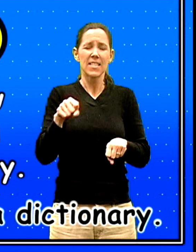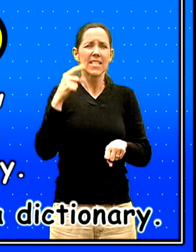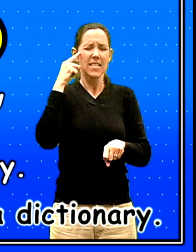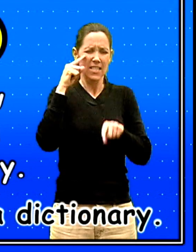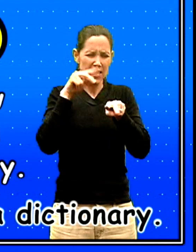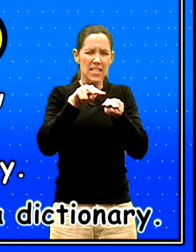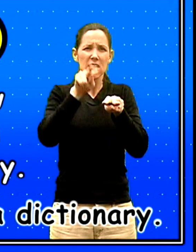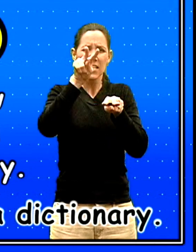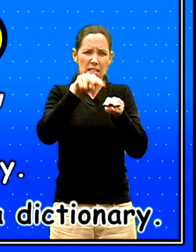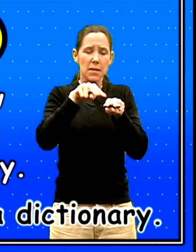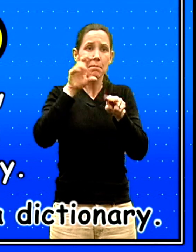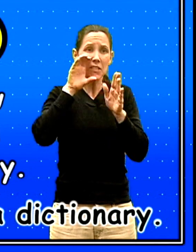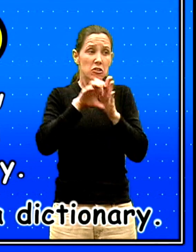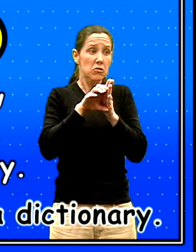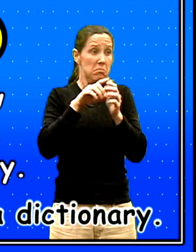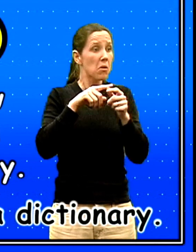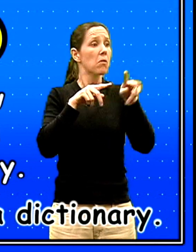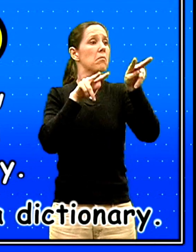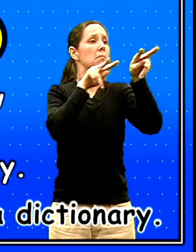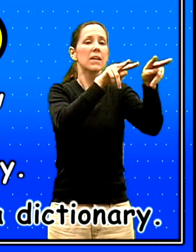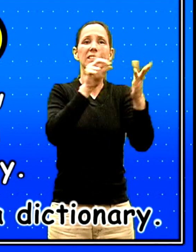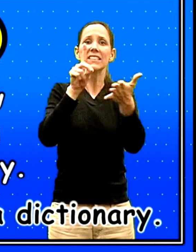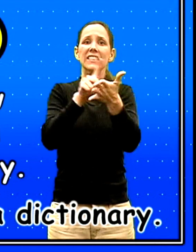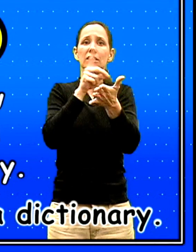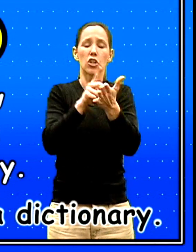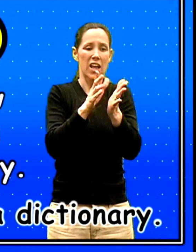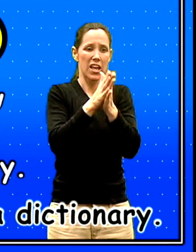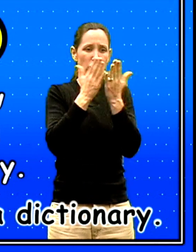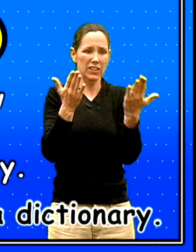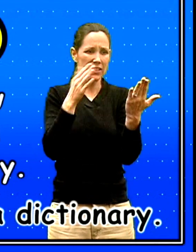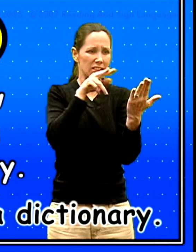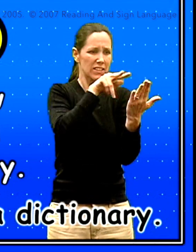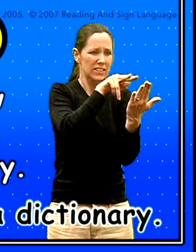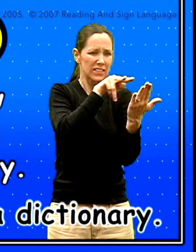look at the pictures, look in a dictionary.